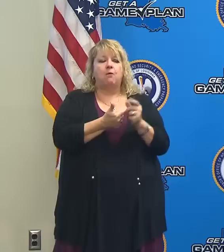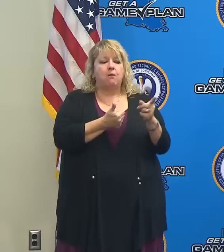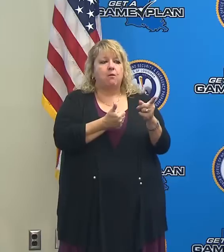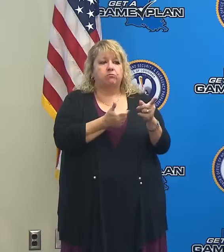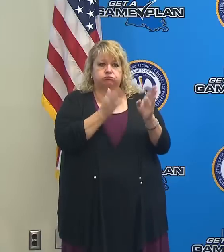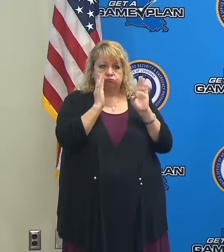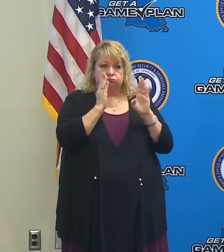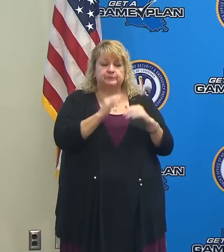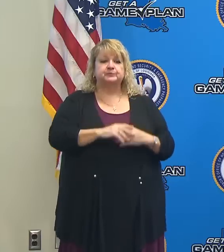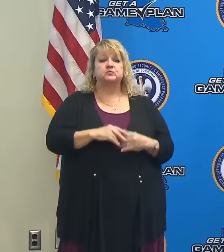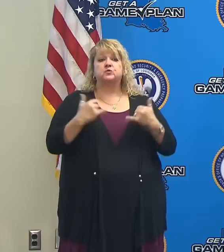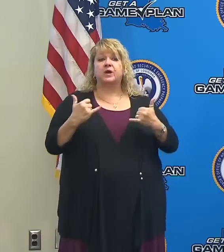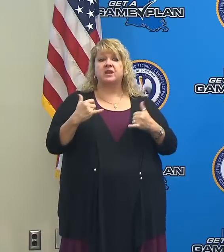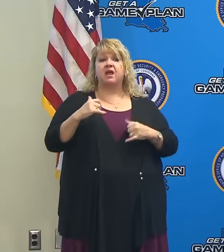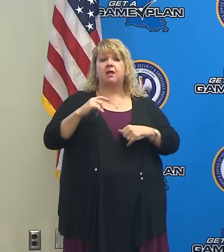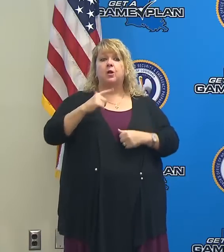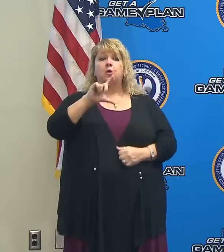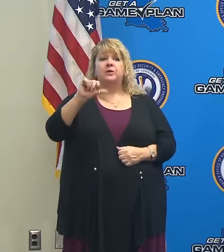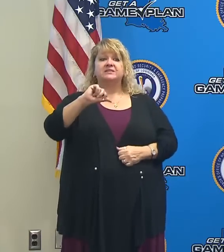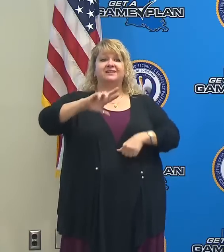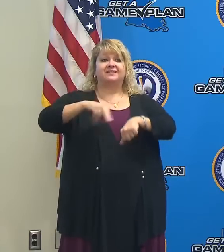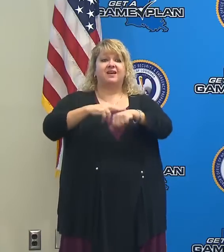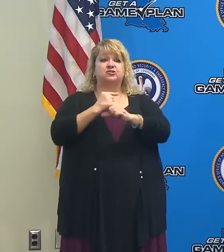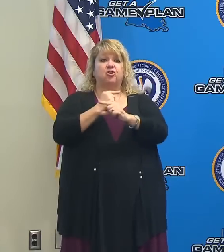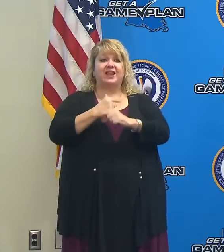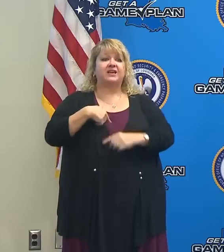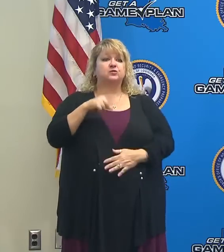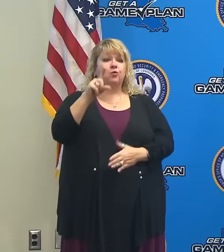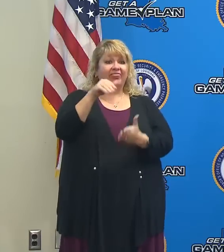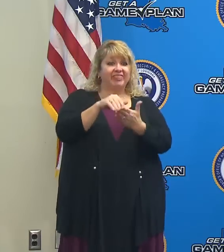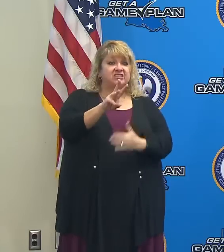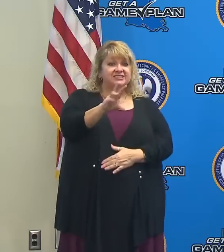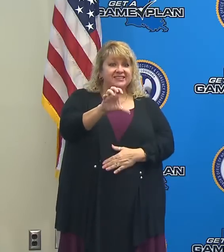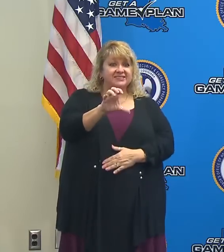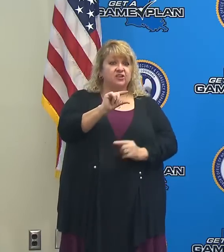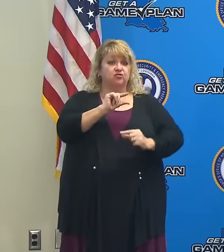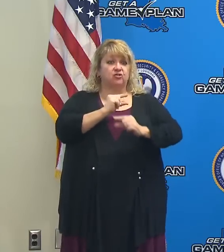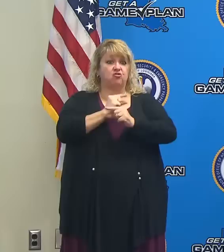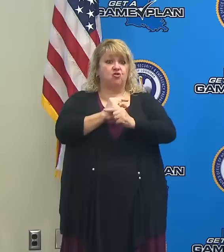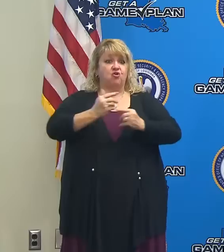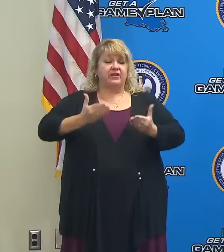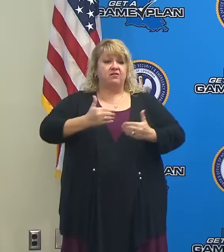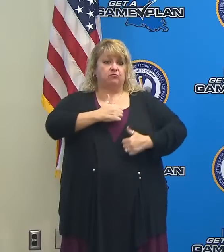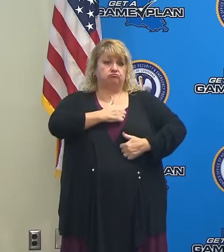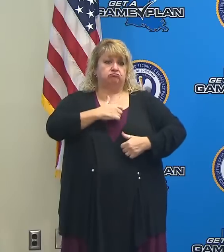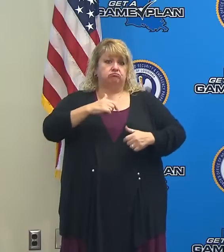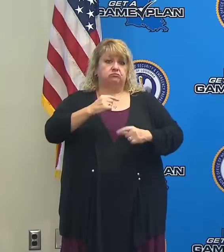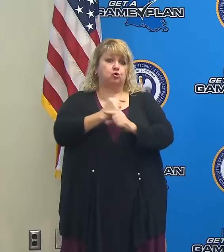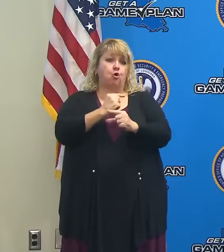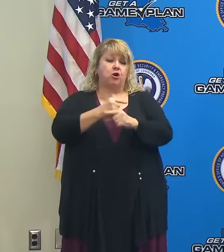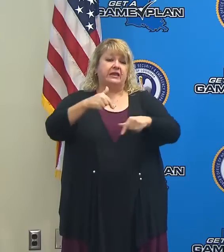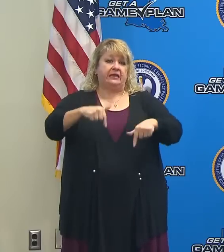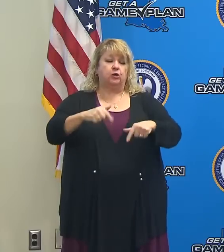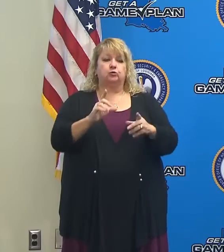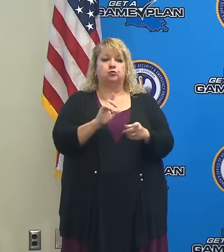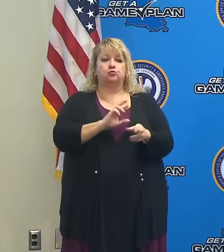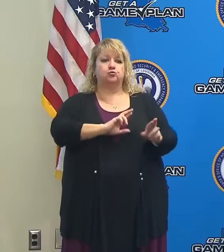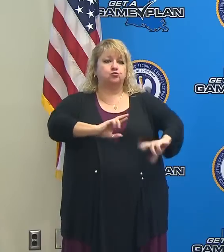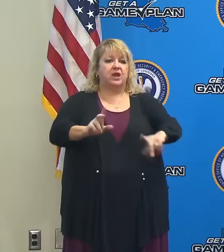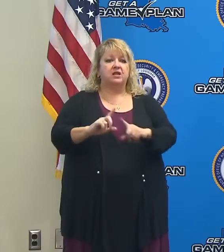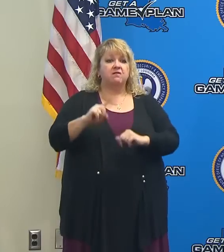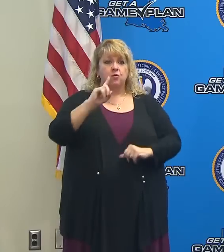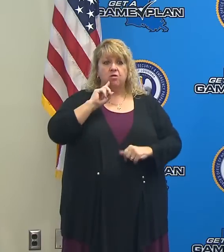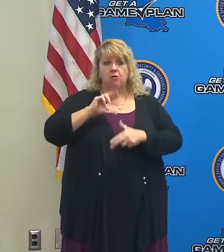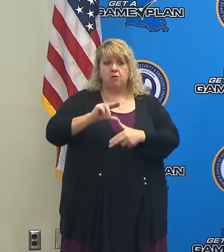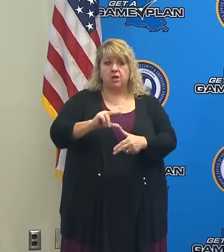Currently, the Louisiana National Guard has over 1,600 Guardsmen on duty preparing for this